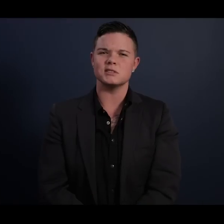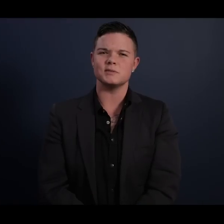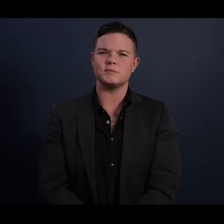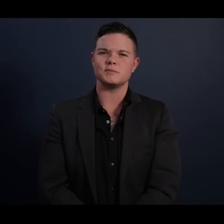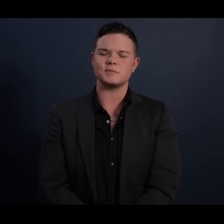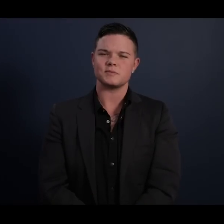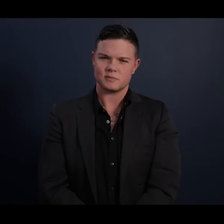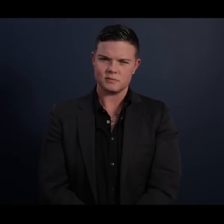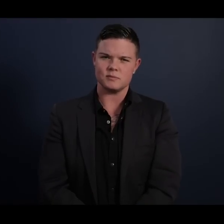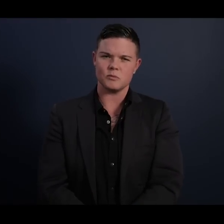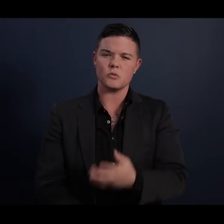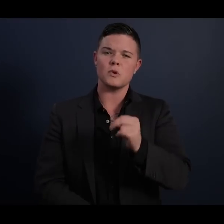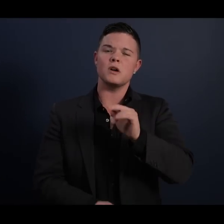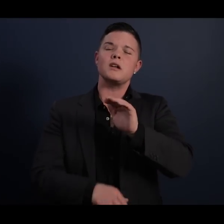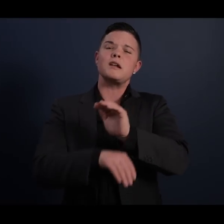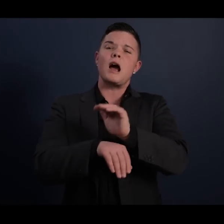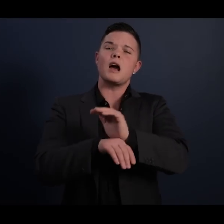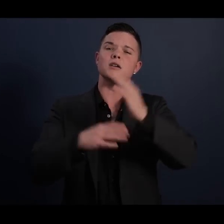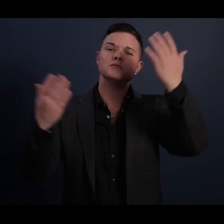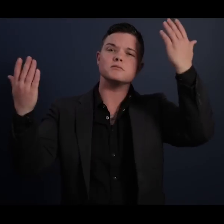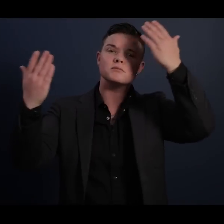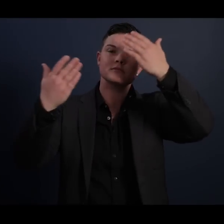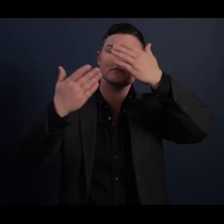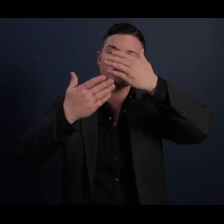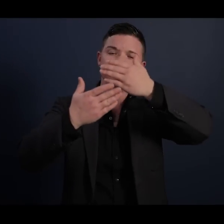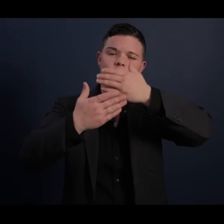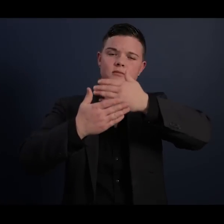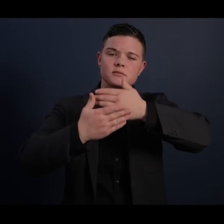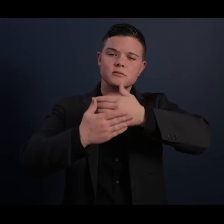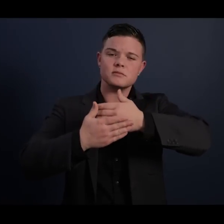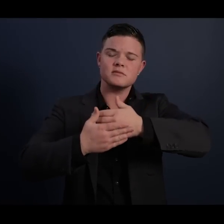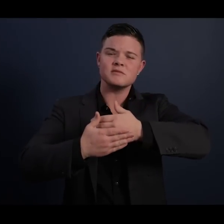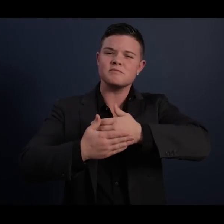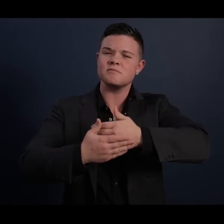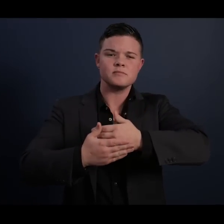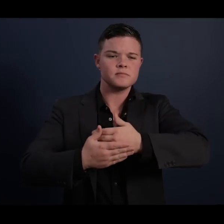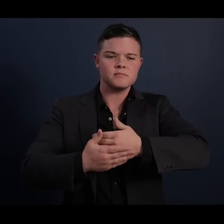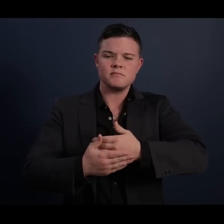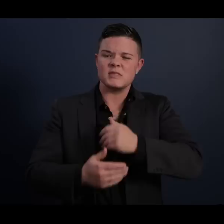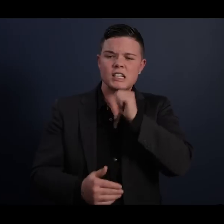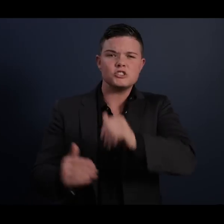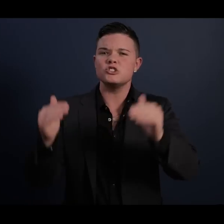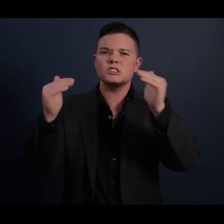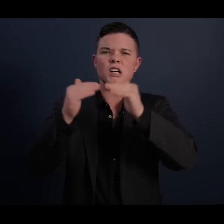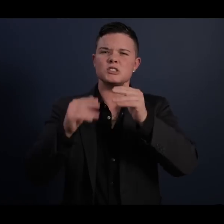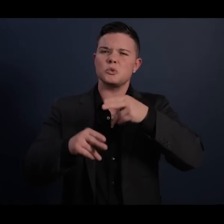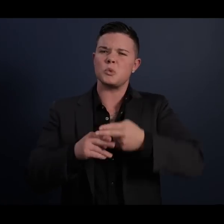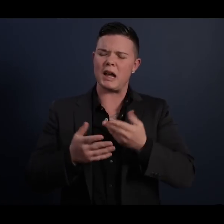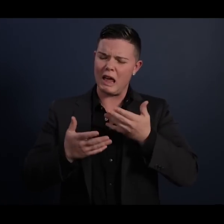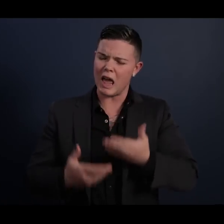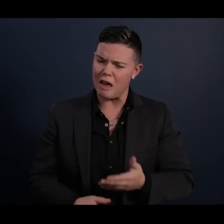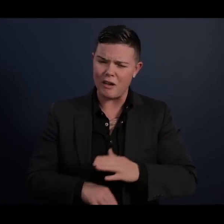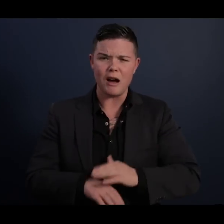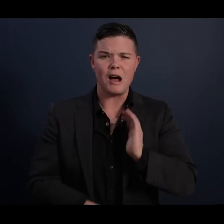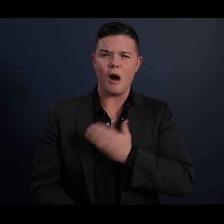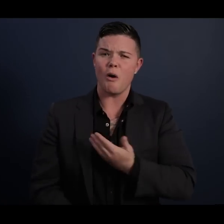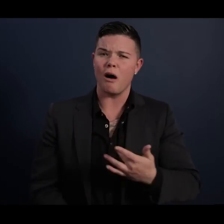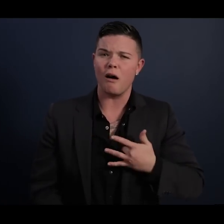And when the night grows dark, when injustice weighs heavy on our hearts, when our